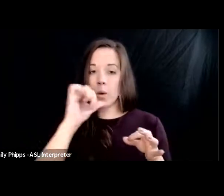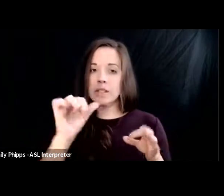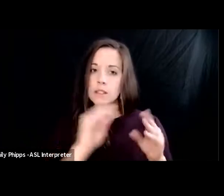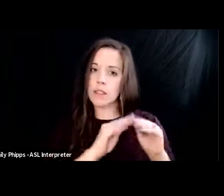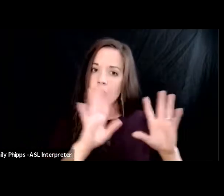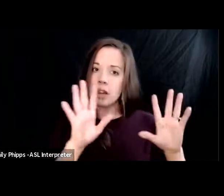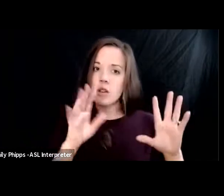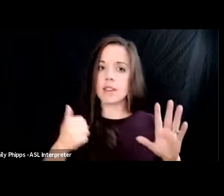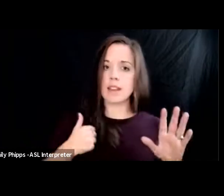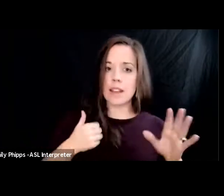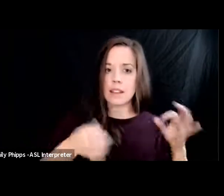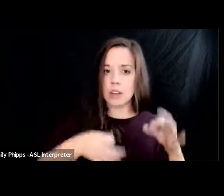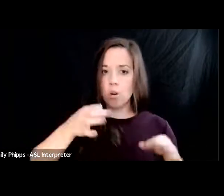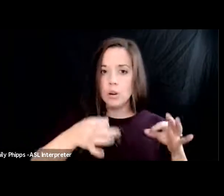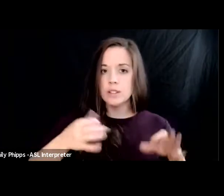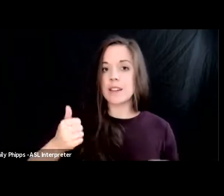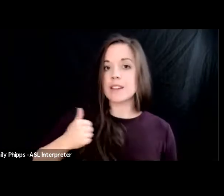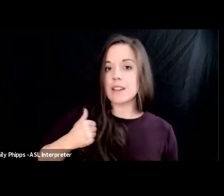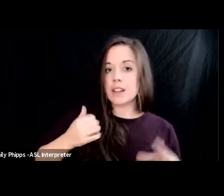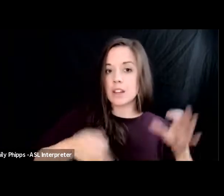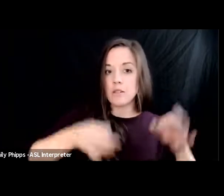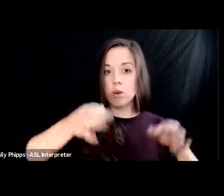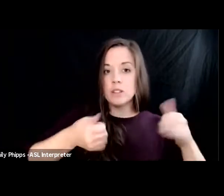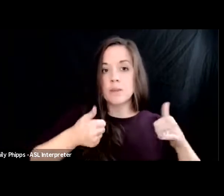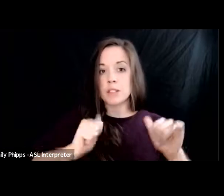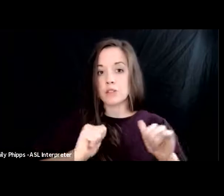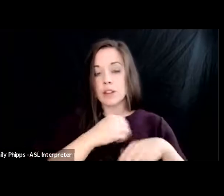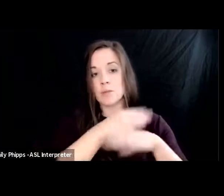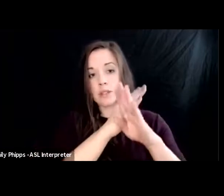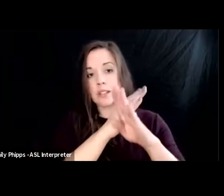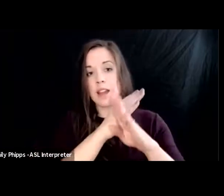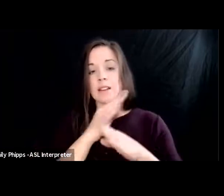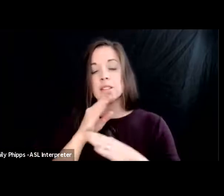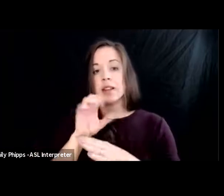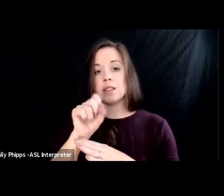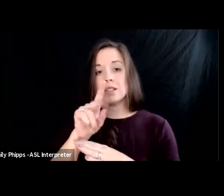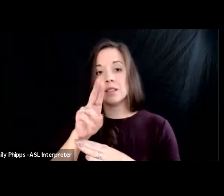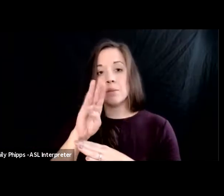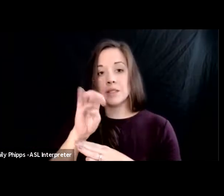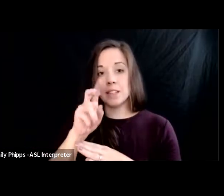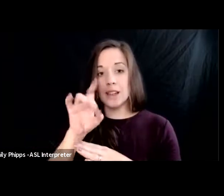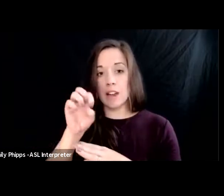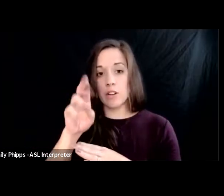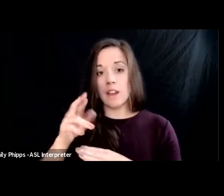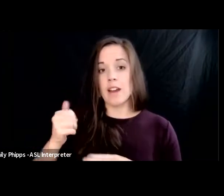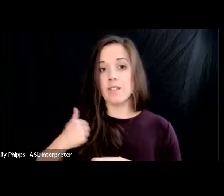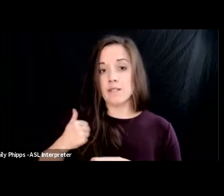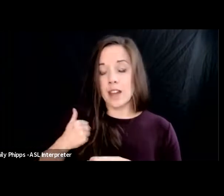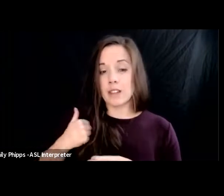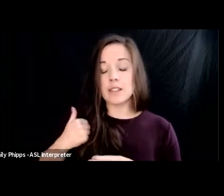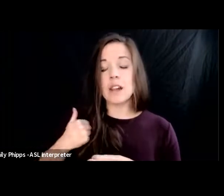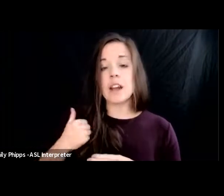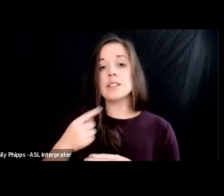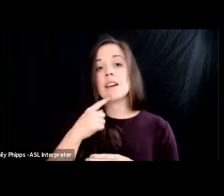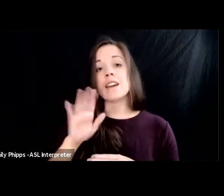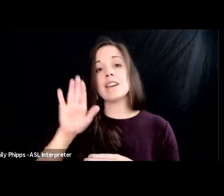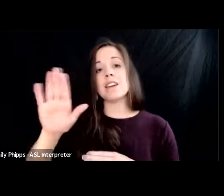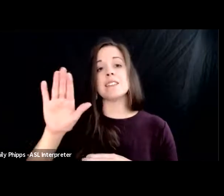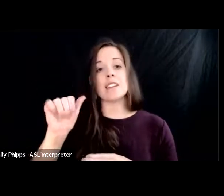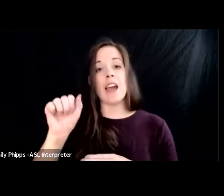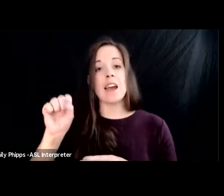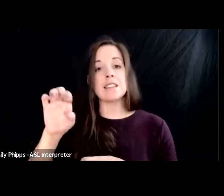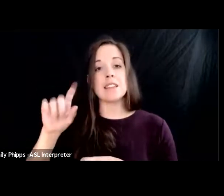the canadian courts have been trying to protect the subsidiary of chevron canada saying that its assets can be hidden